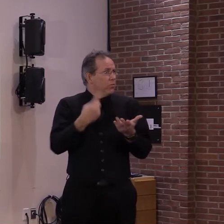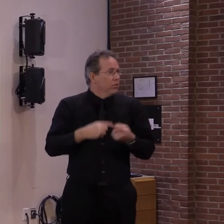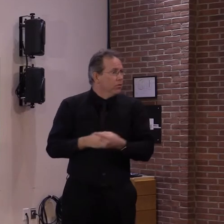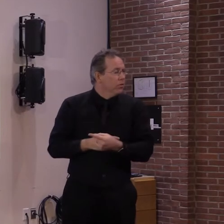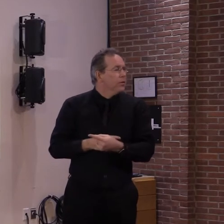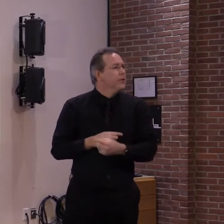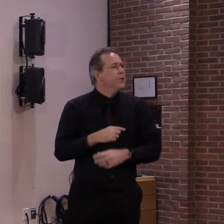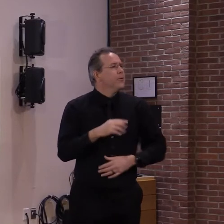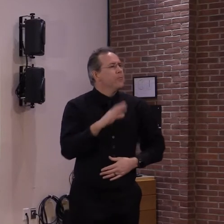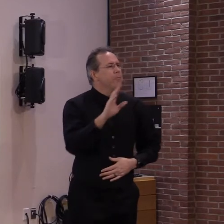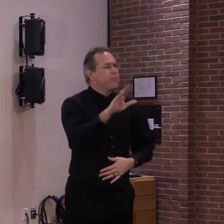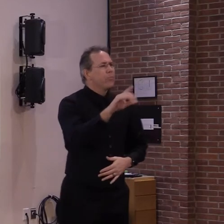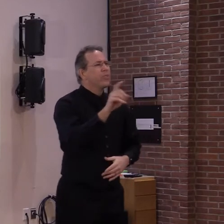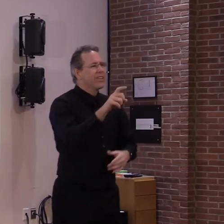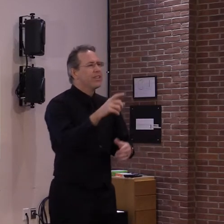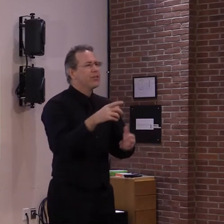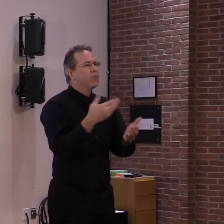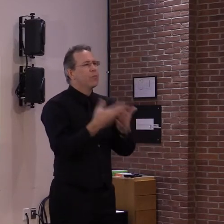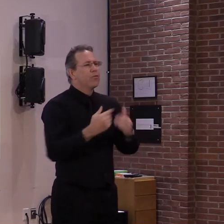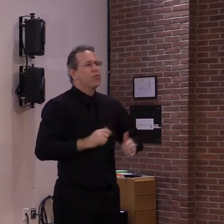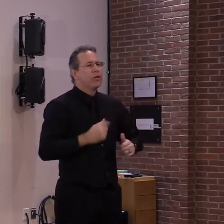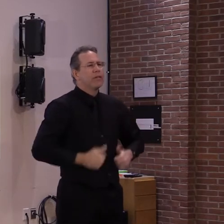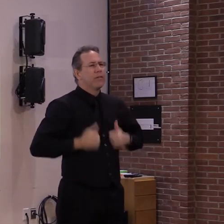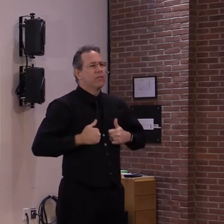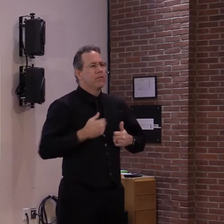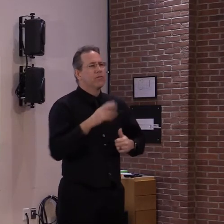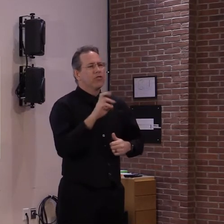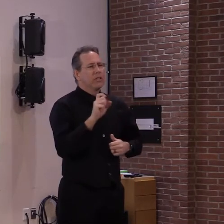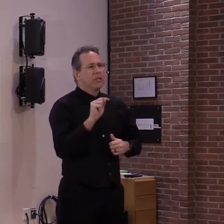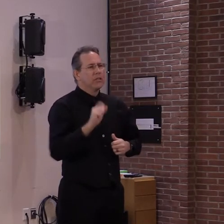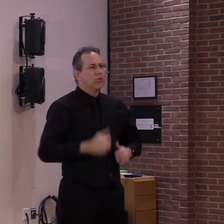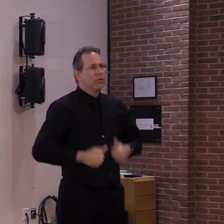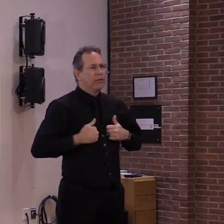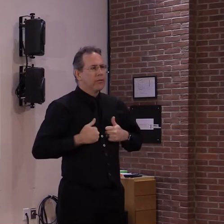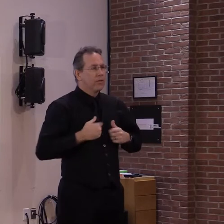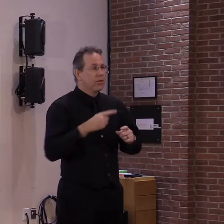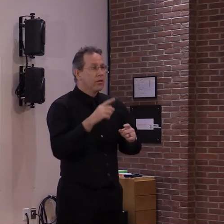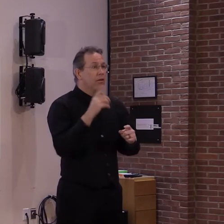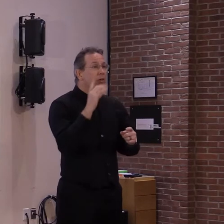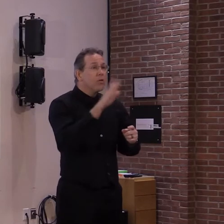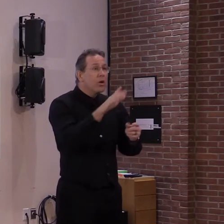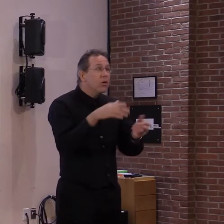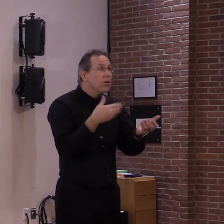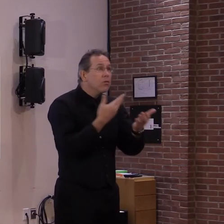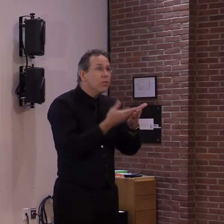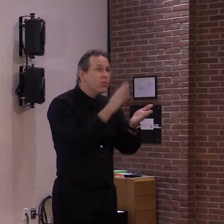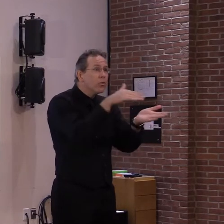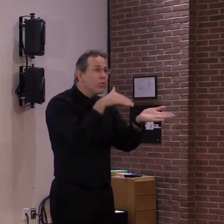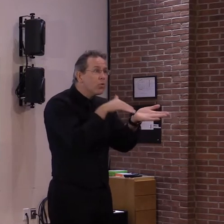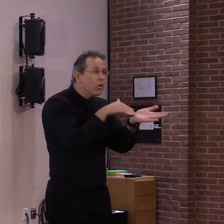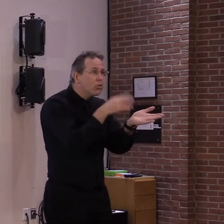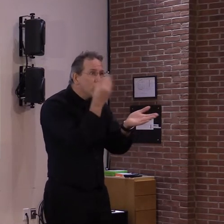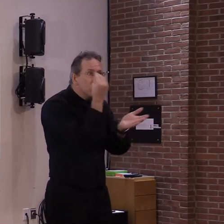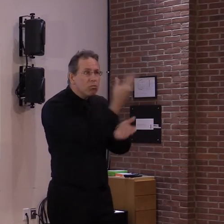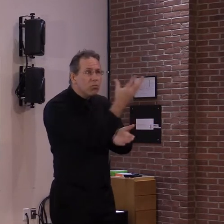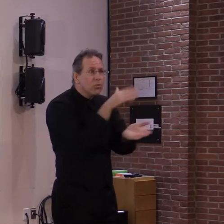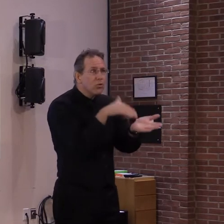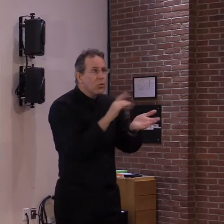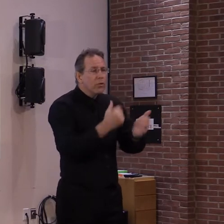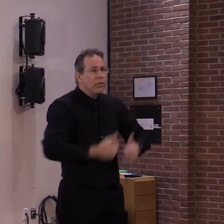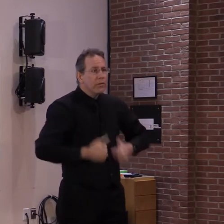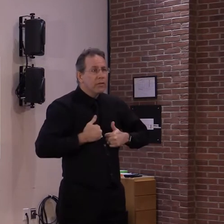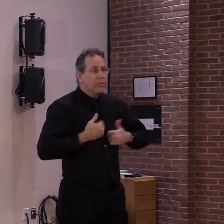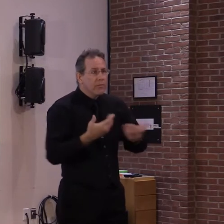special instances. It's if your provider is in Vermont, then we will allow that to happen. But in most